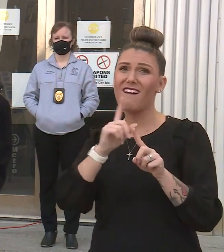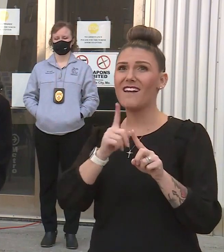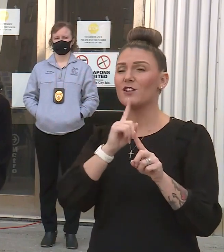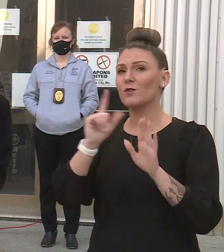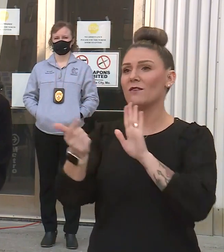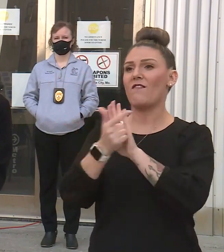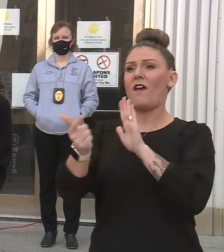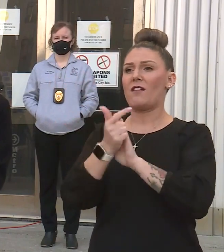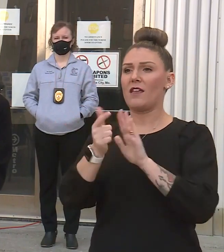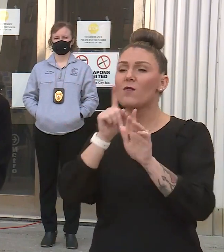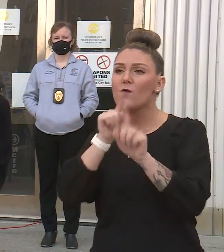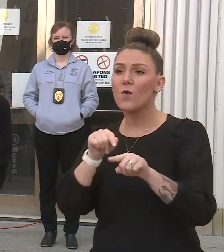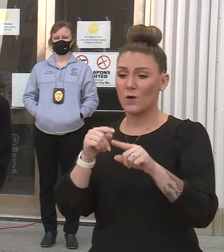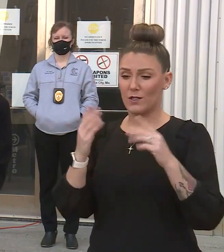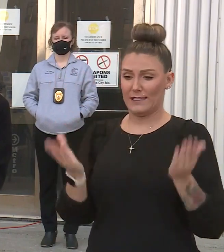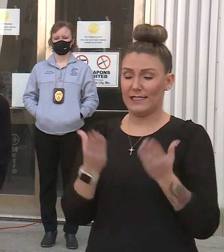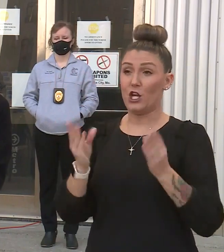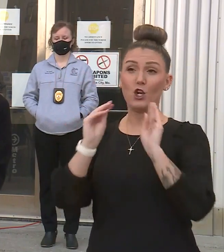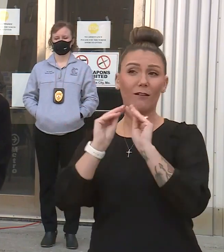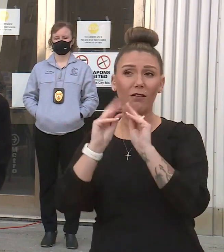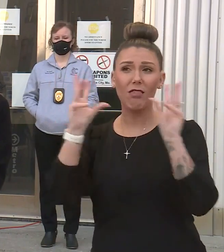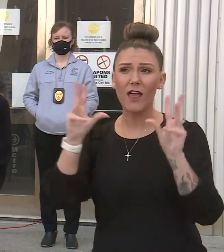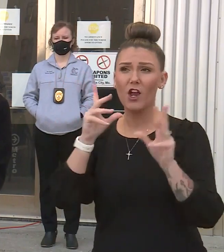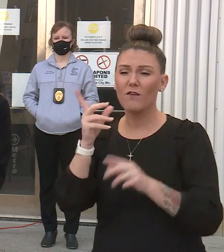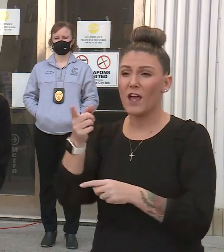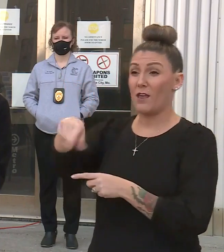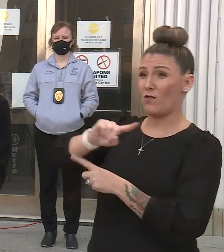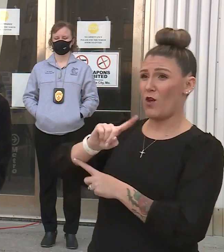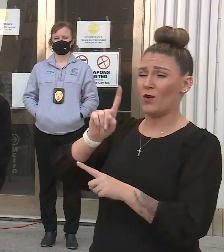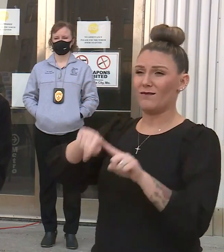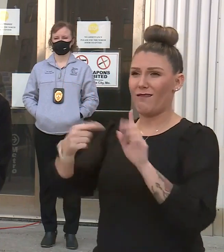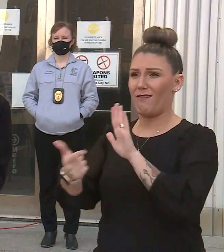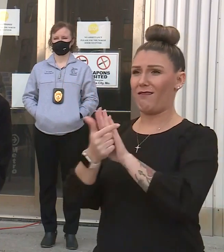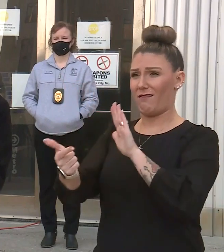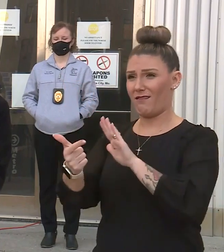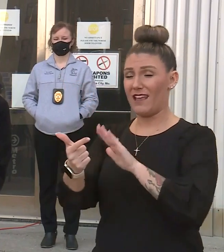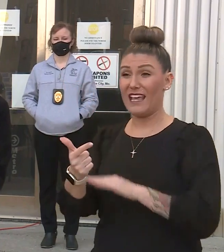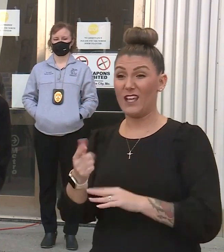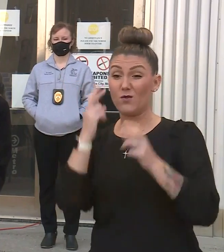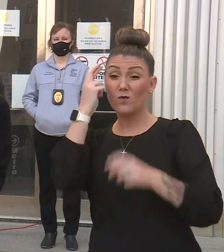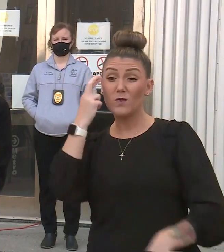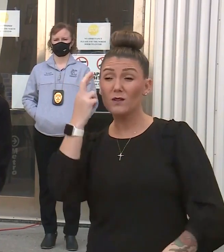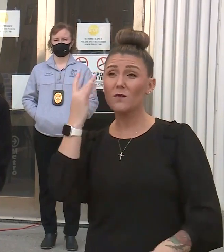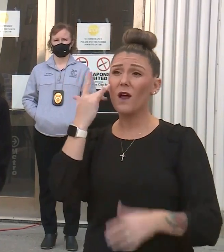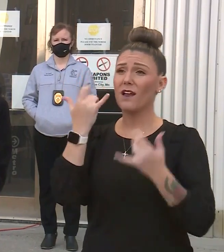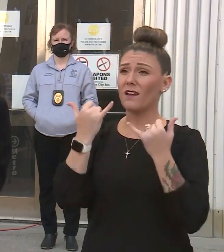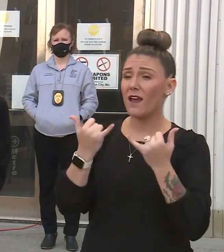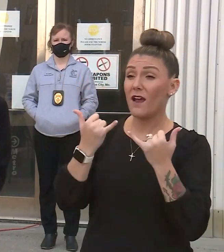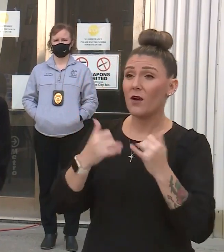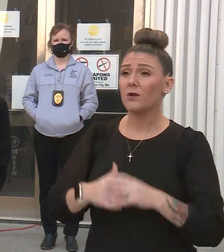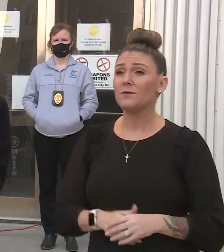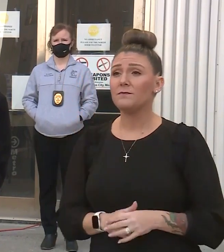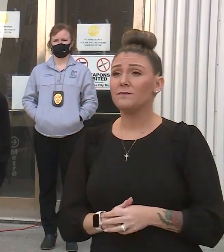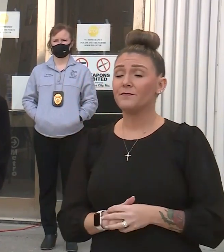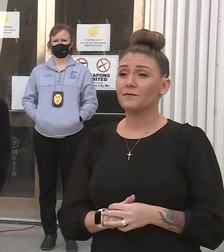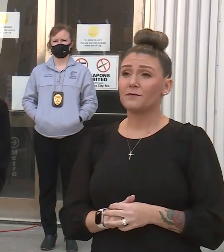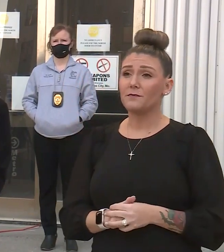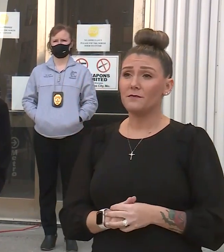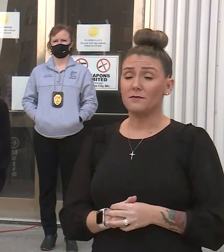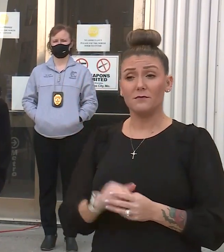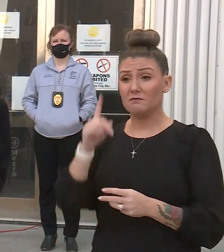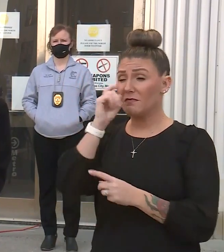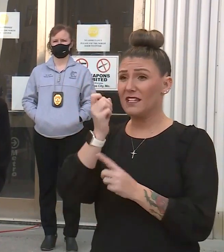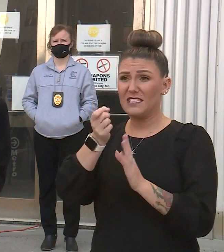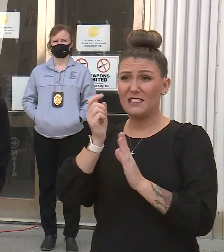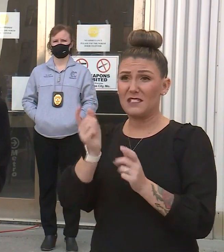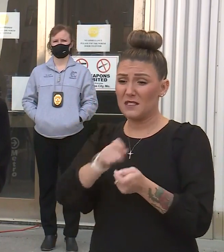orders. Here we, I think, have clarified those loopholes. And the reason that we're taking this action now is because at a